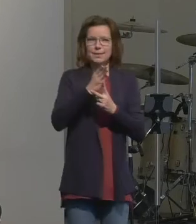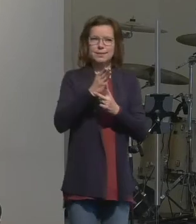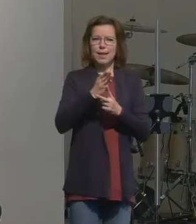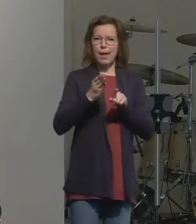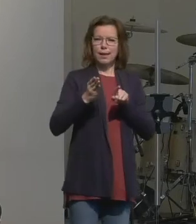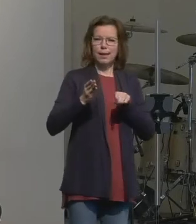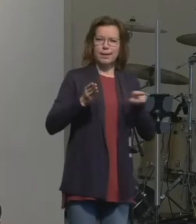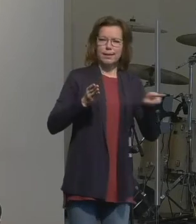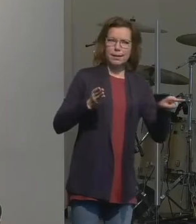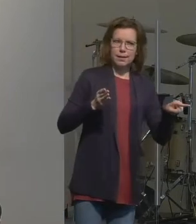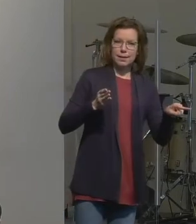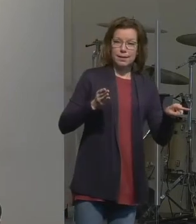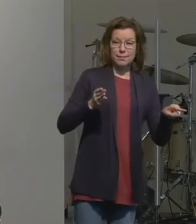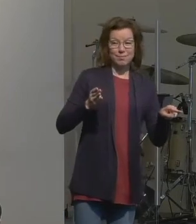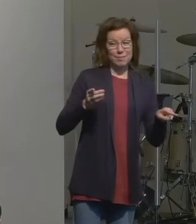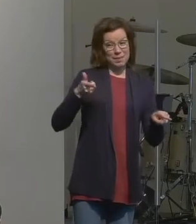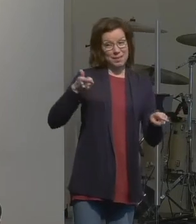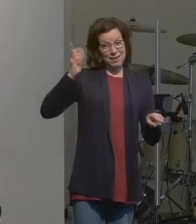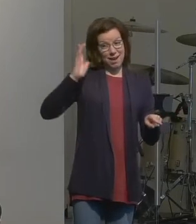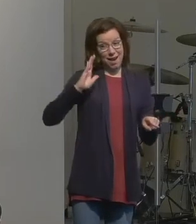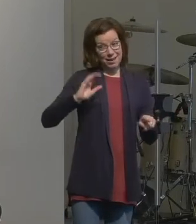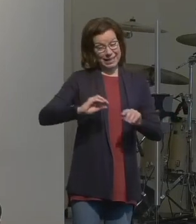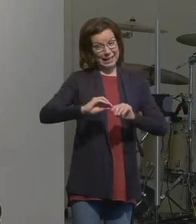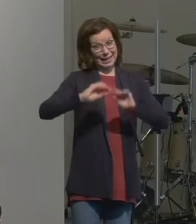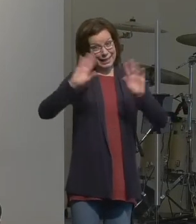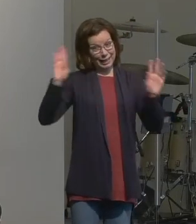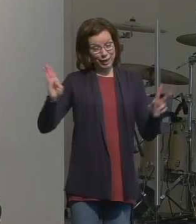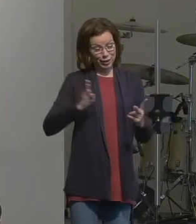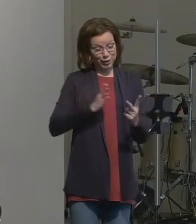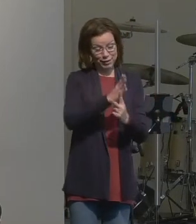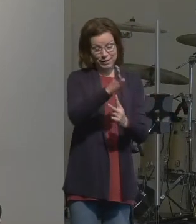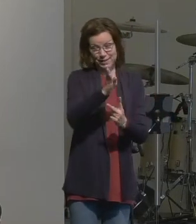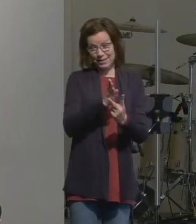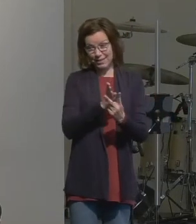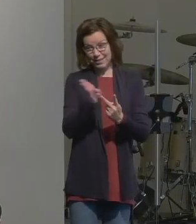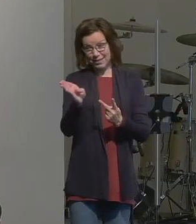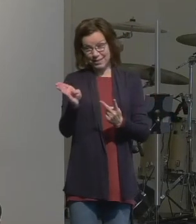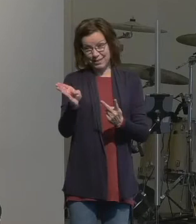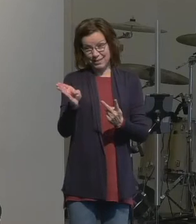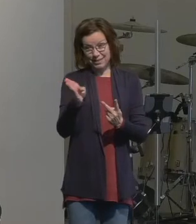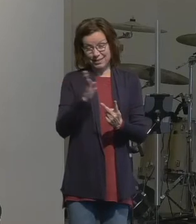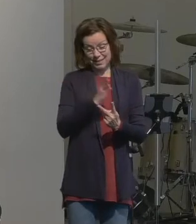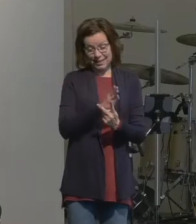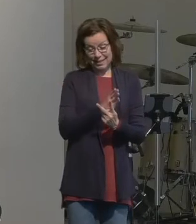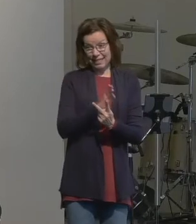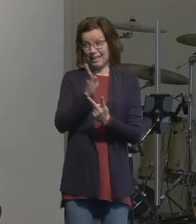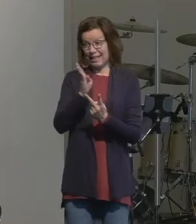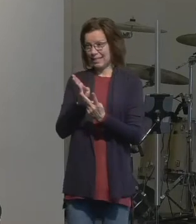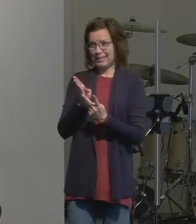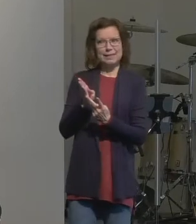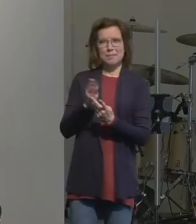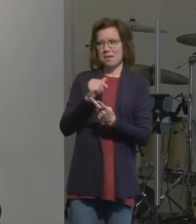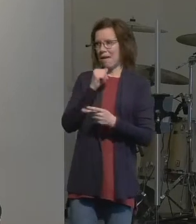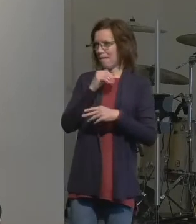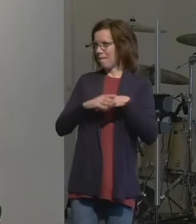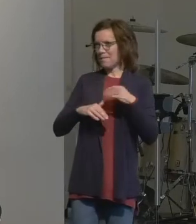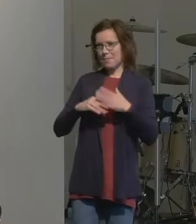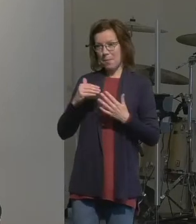is giving you direction that is going to stretch you in a way that will take you out of comfortable places